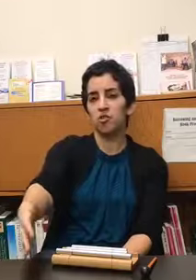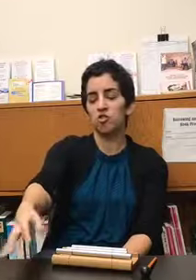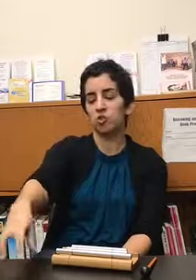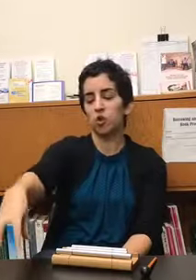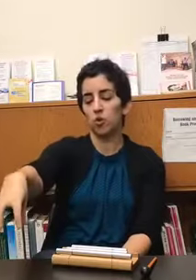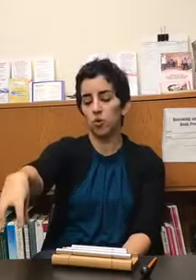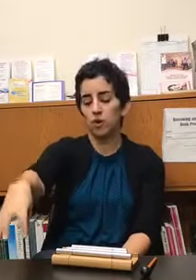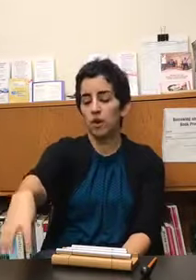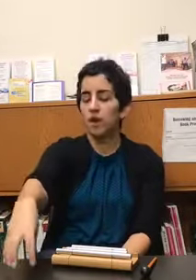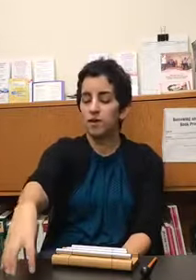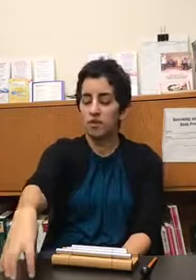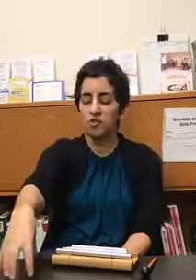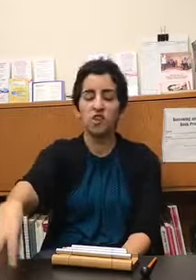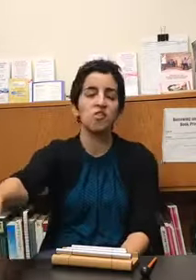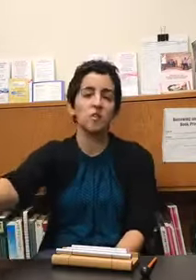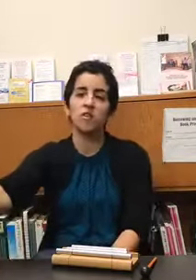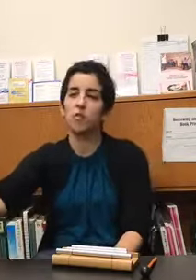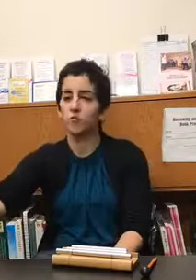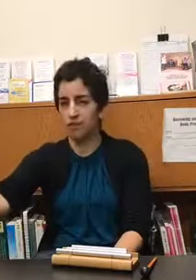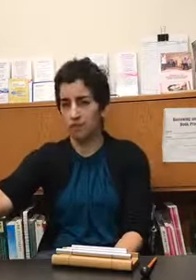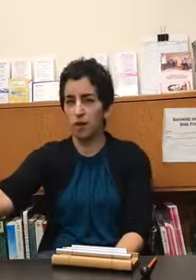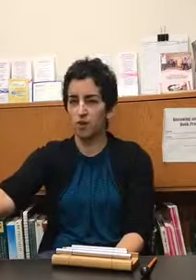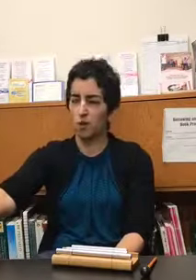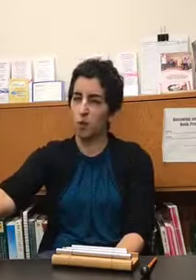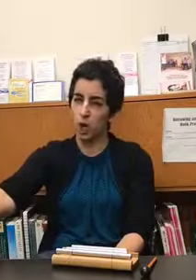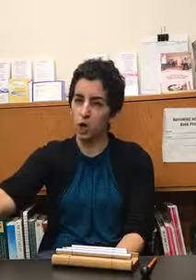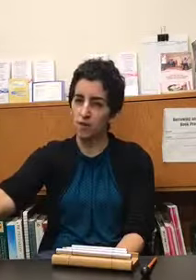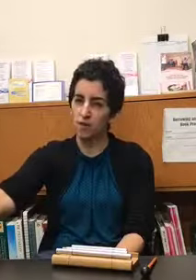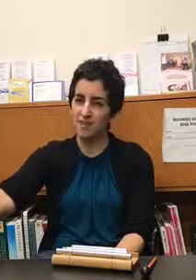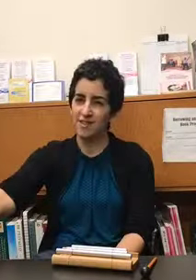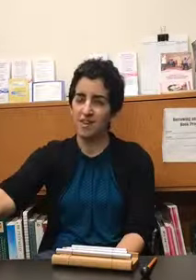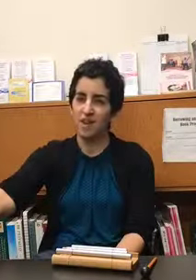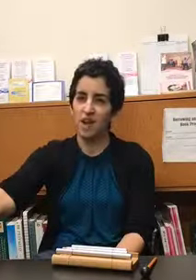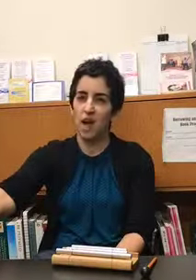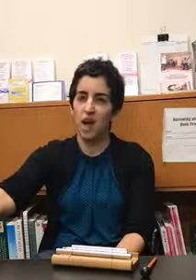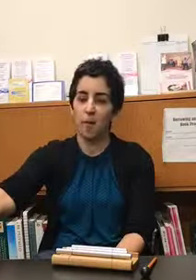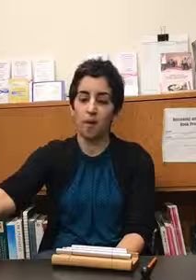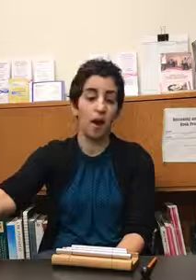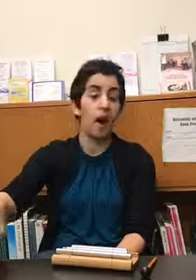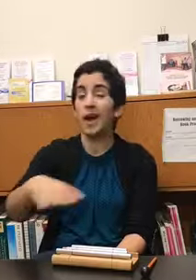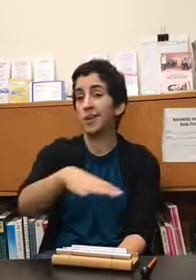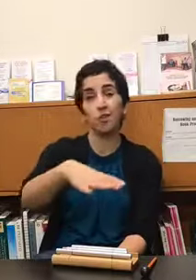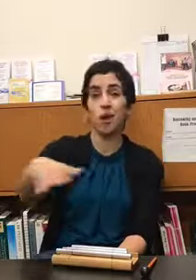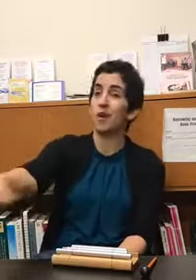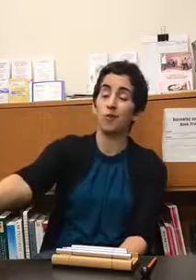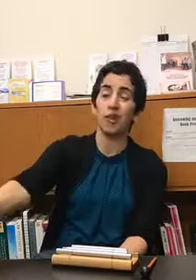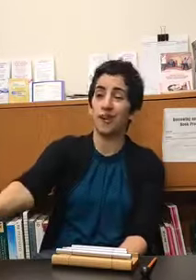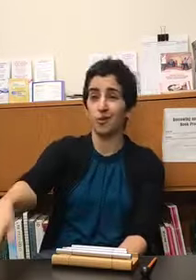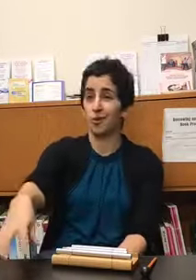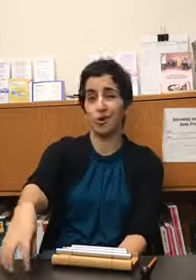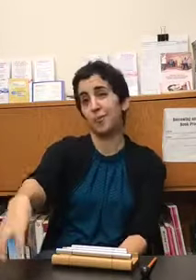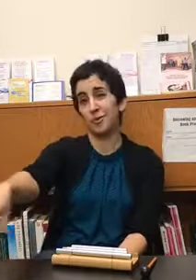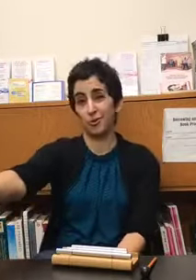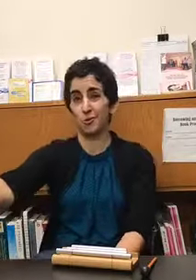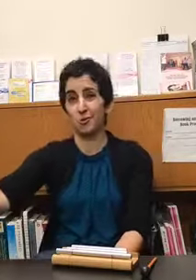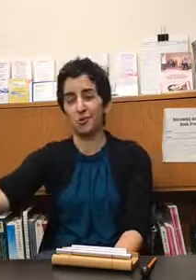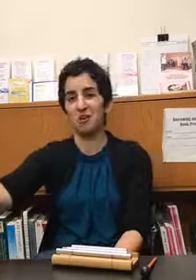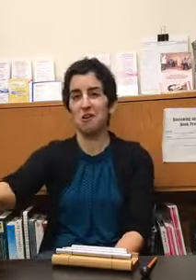show changes in different physiological markers i don't have clients hooked up to you know